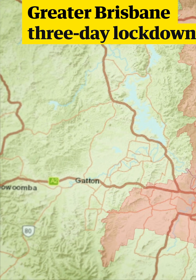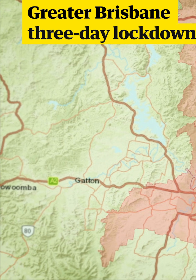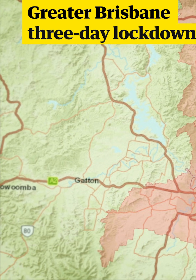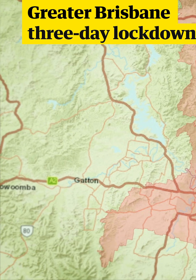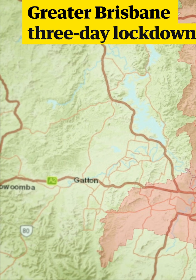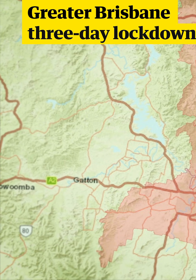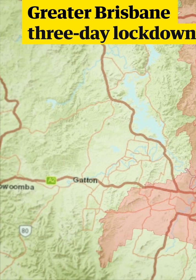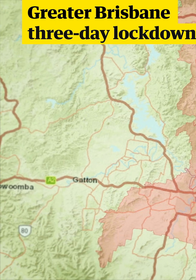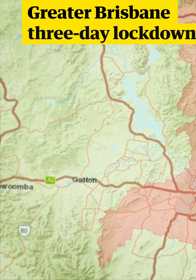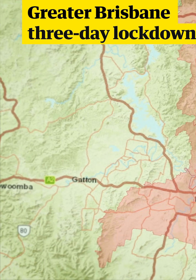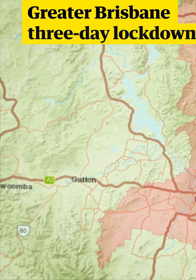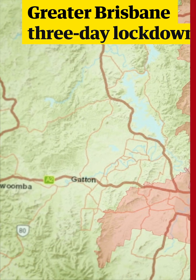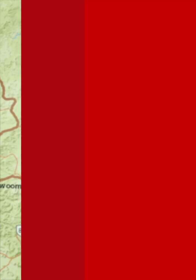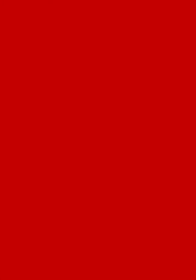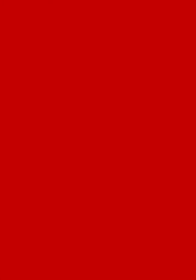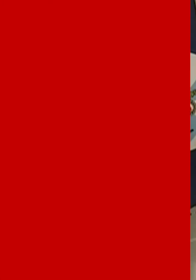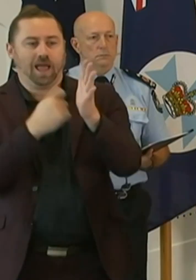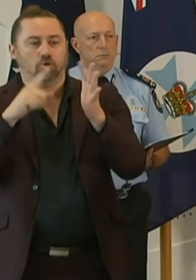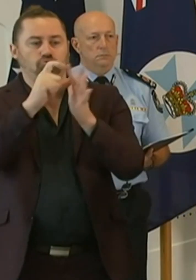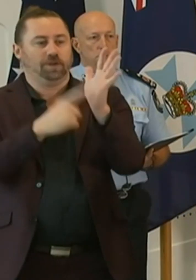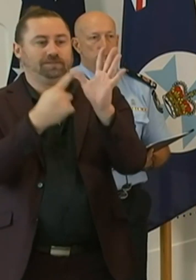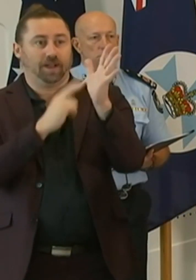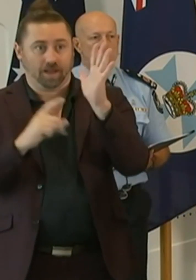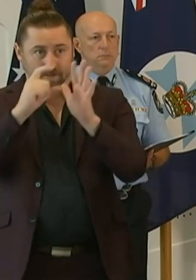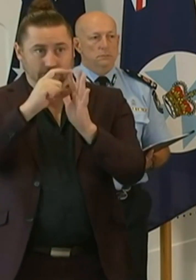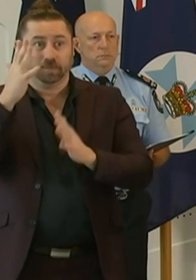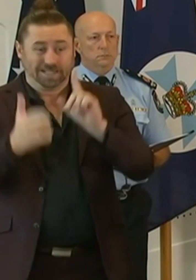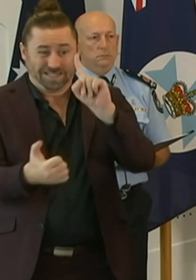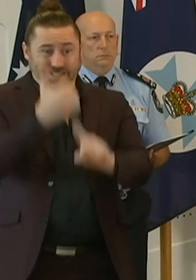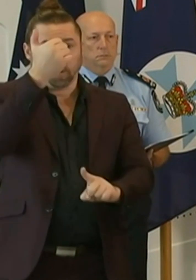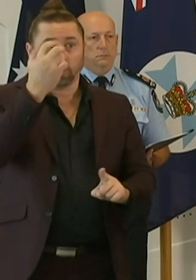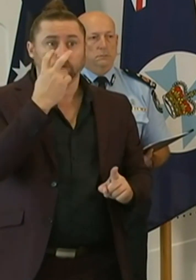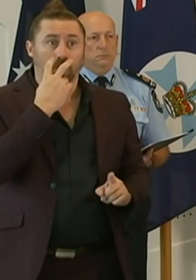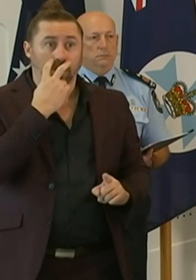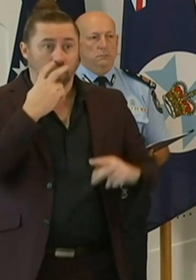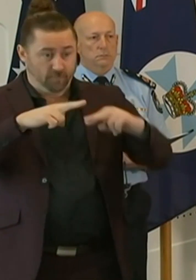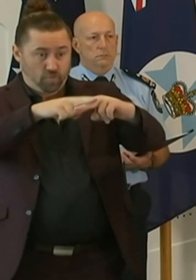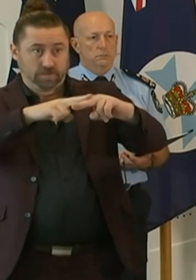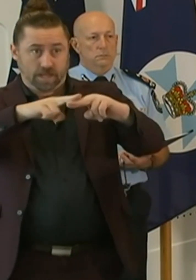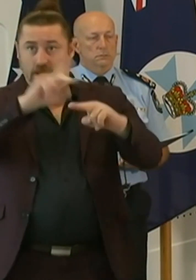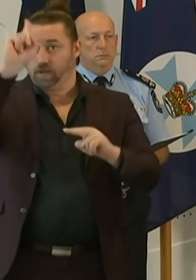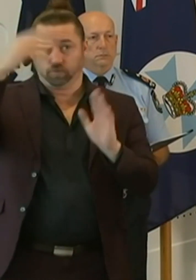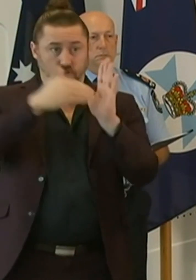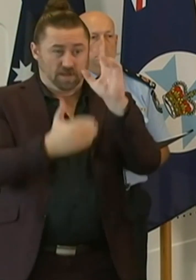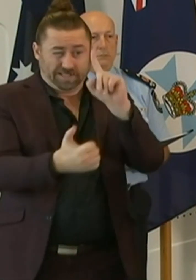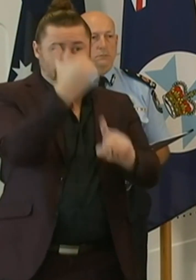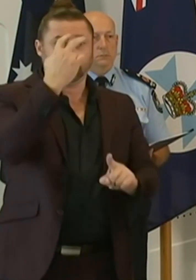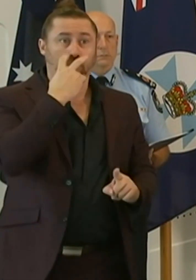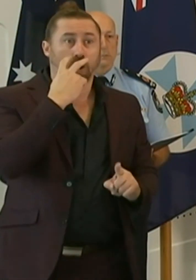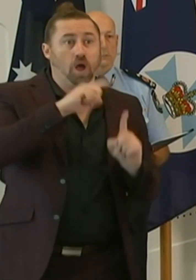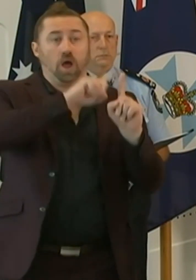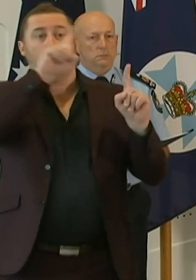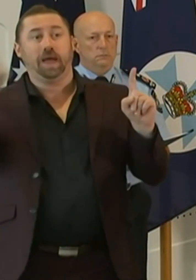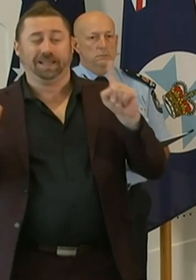and Redlands. From 6pm tonight Friday to 6pm